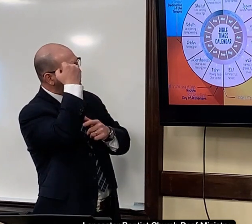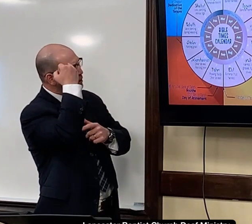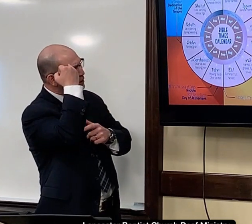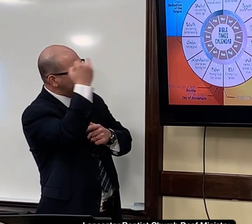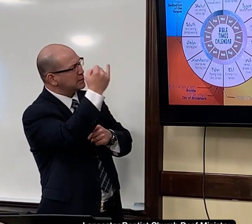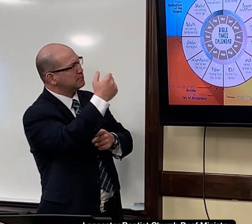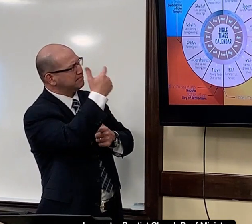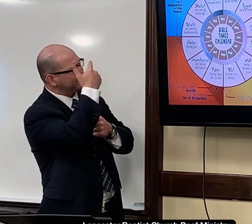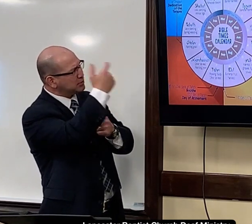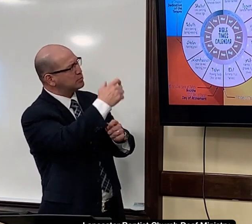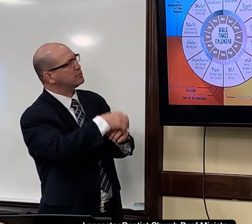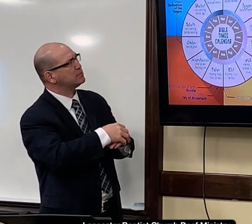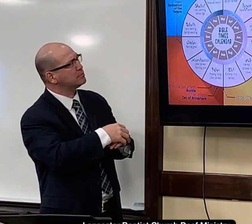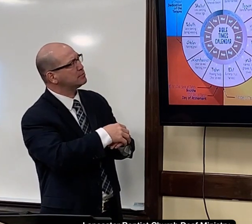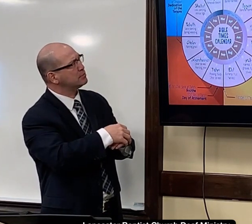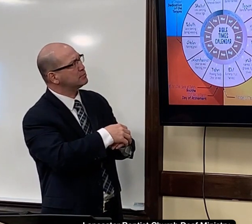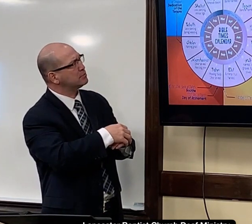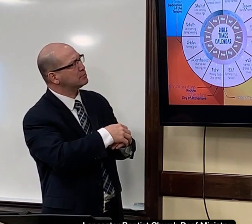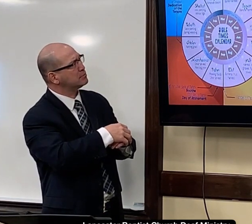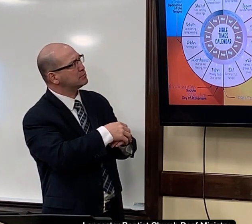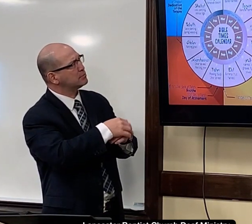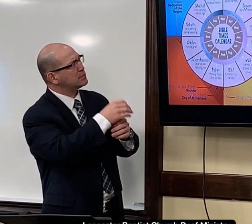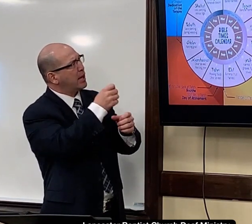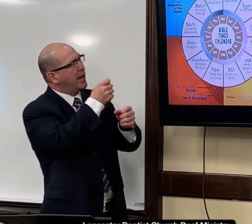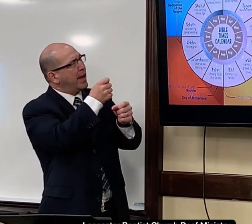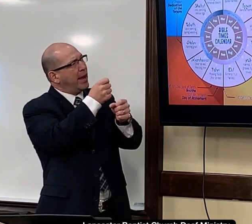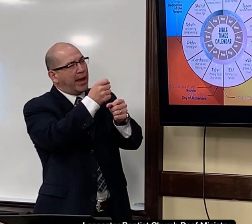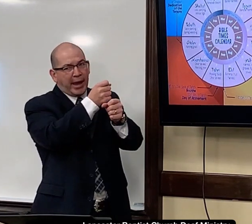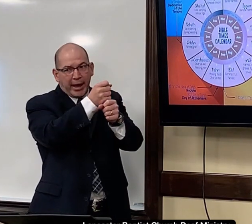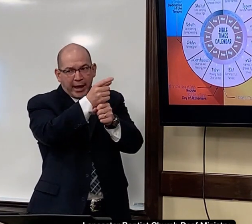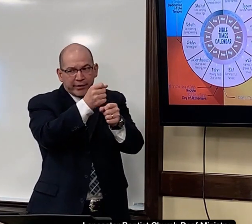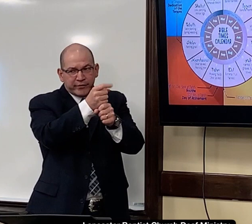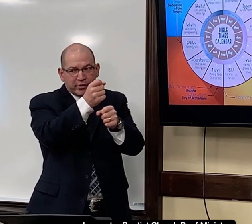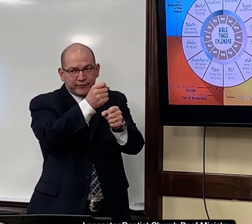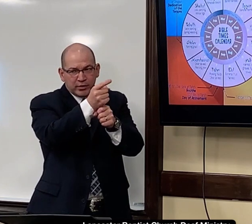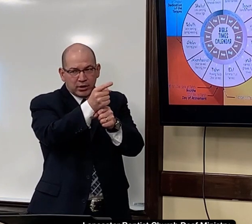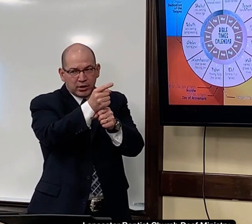So, imagine. I mean, this is very interesting. Every year